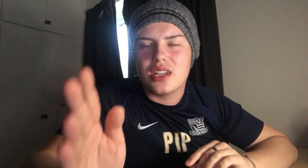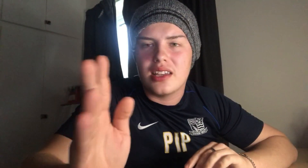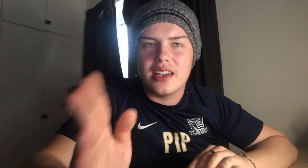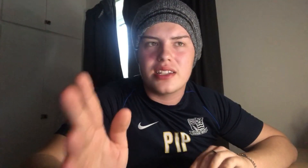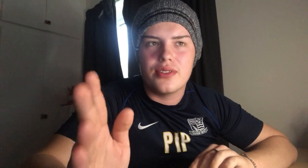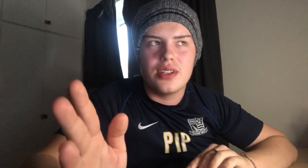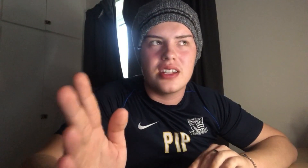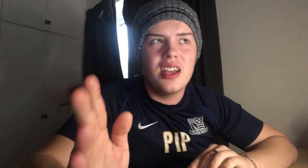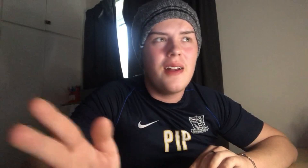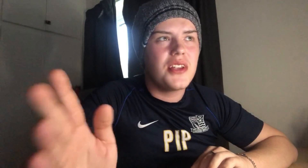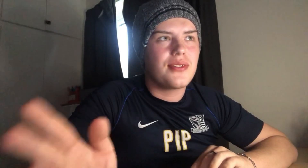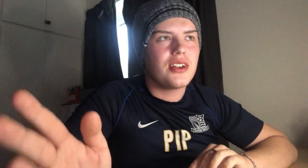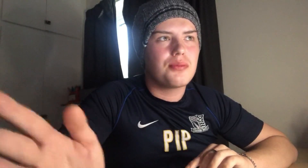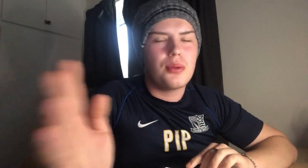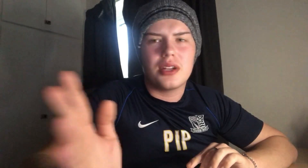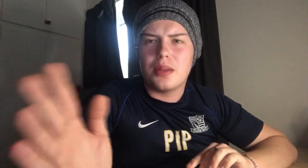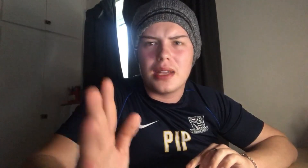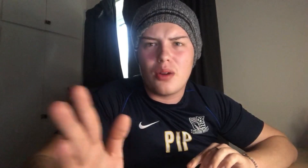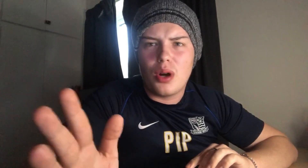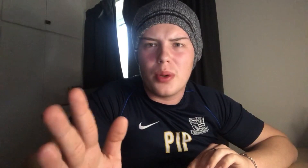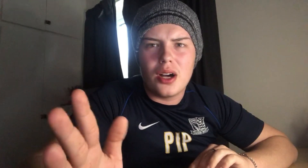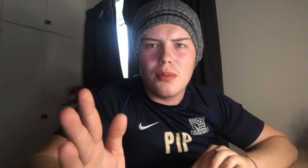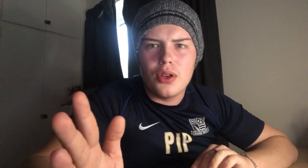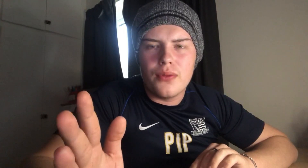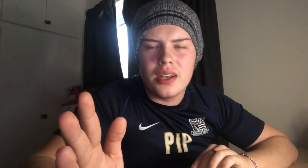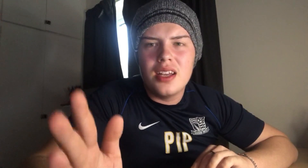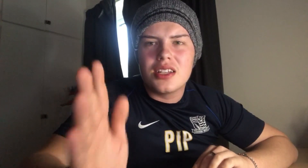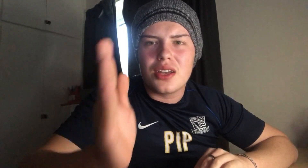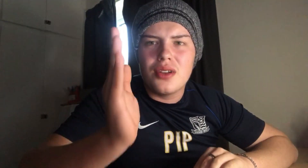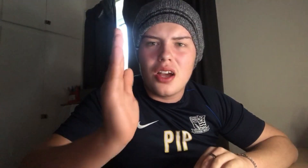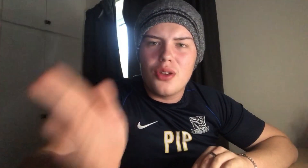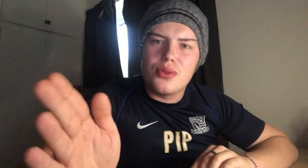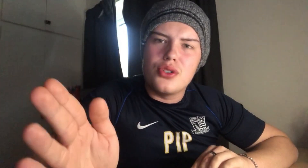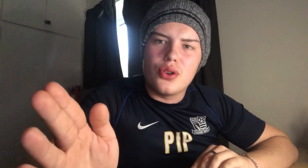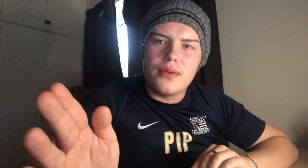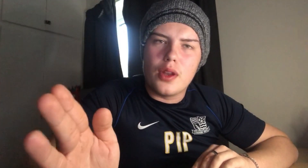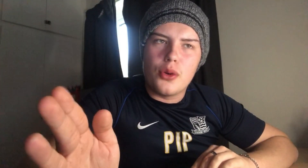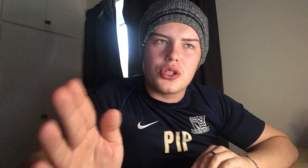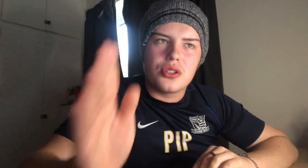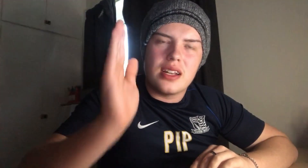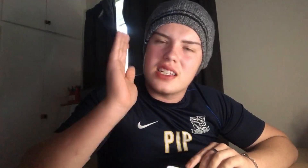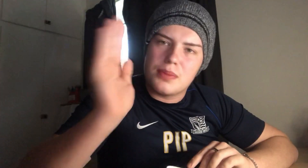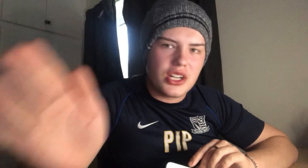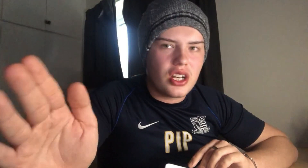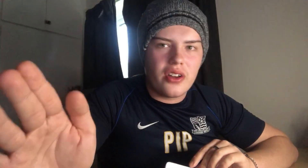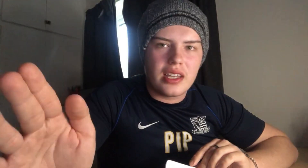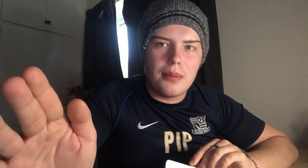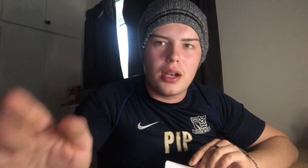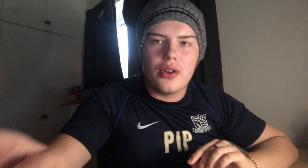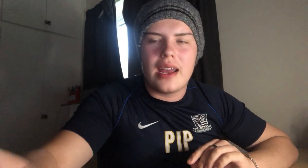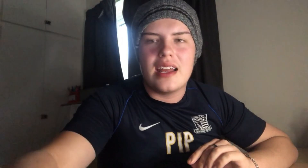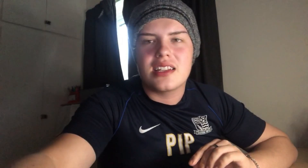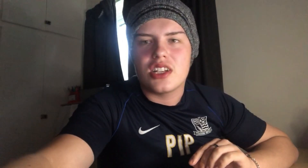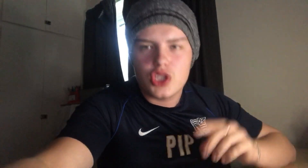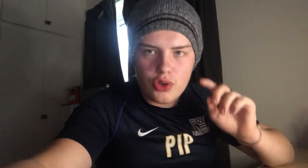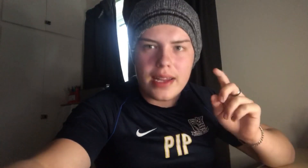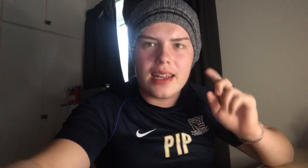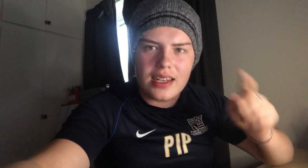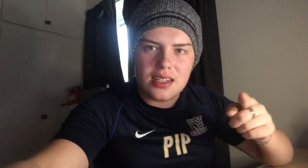in the next few days. This video is probably going to be out while we are moving, so hope you enjoy the video boys and girls, let's smash a like down below, and let's get straight into